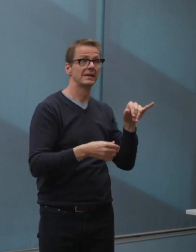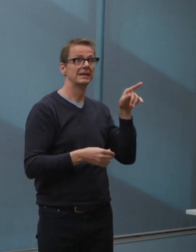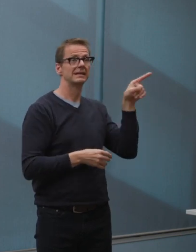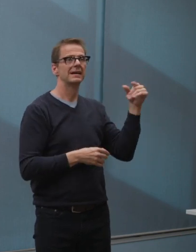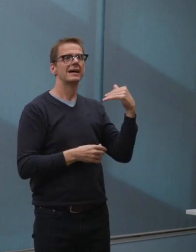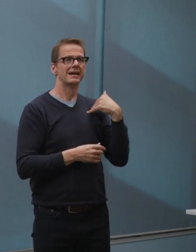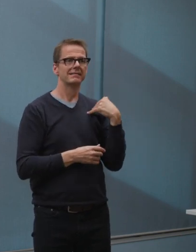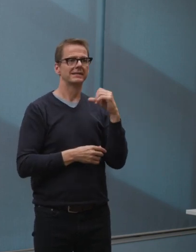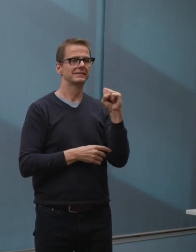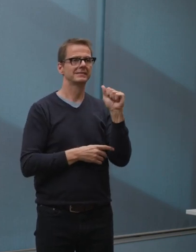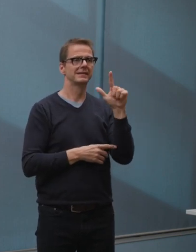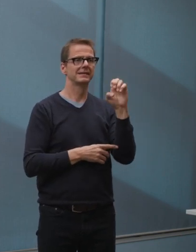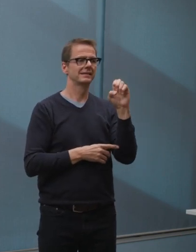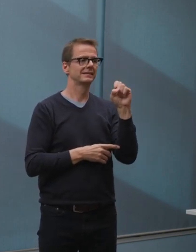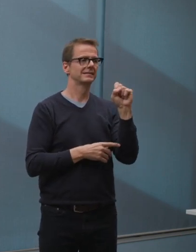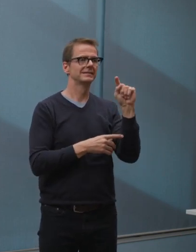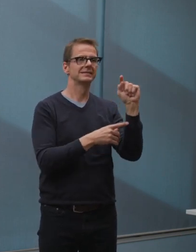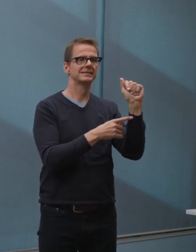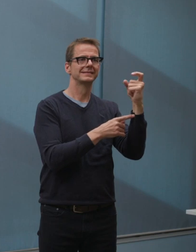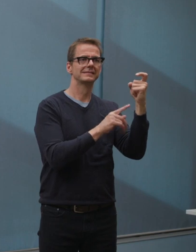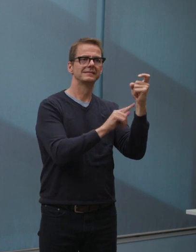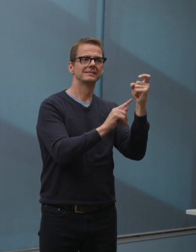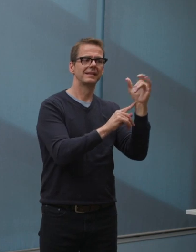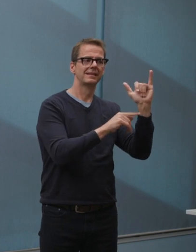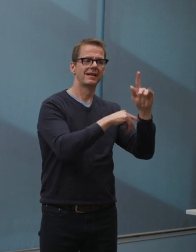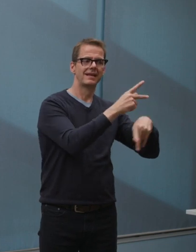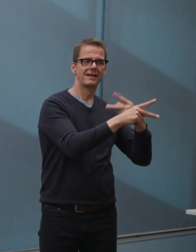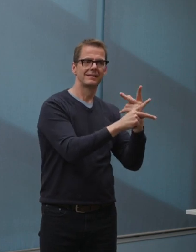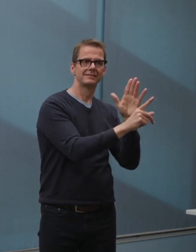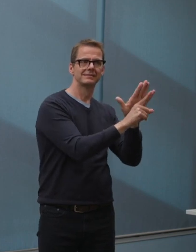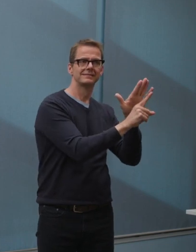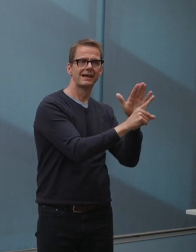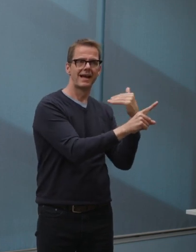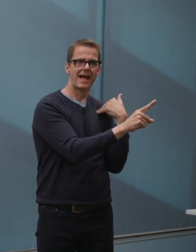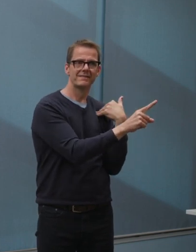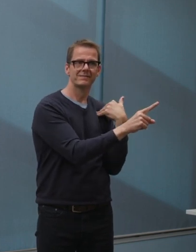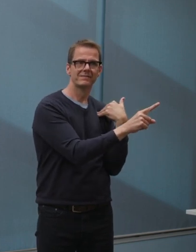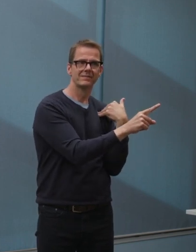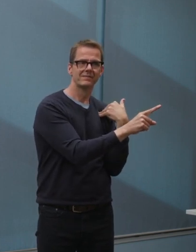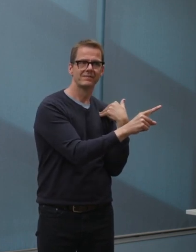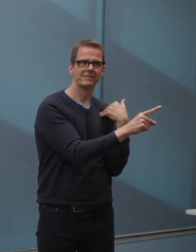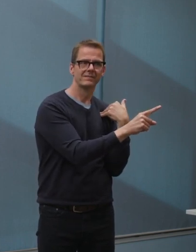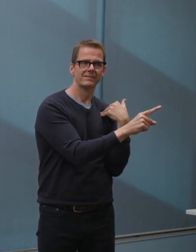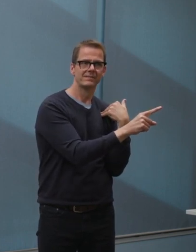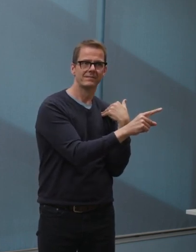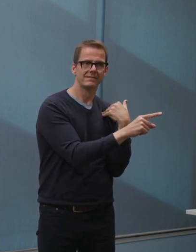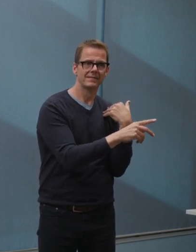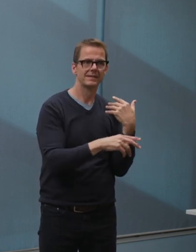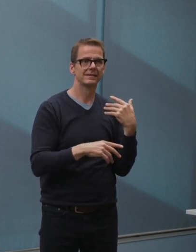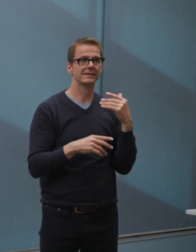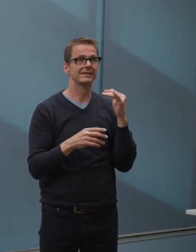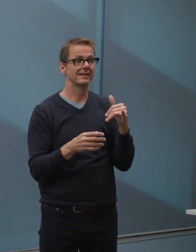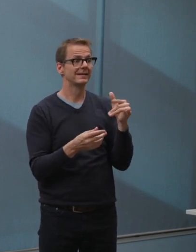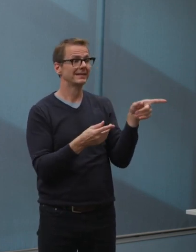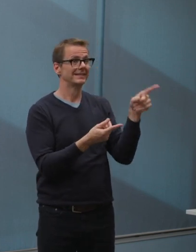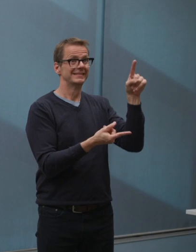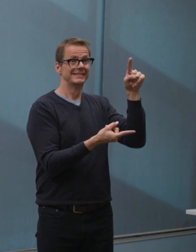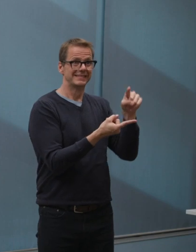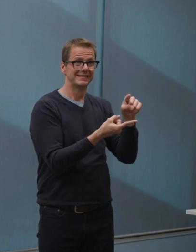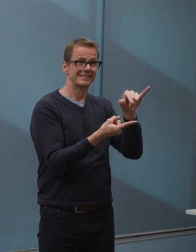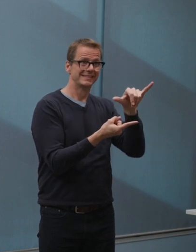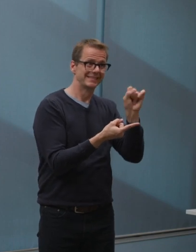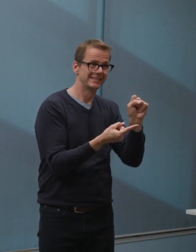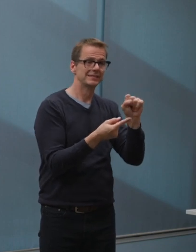So, they're able to bet on the future and they're also interested in the rebound of their businesses because they get direct